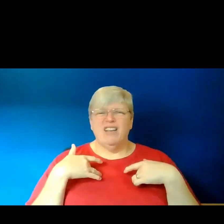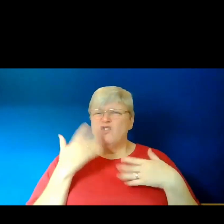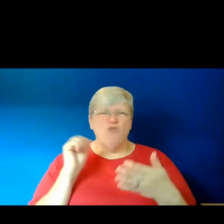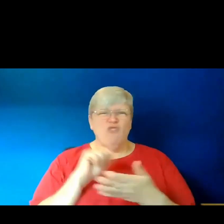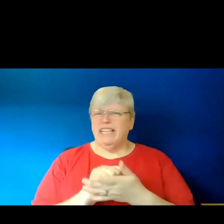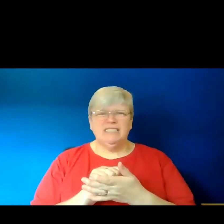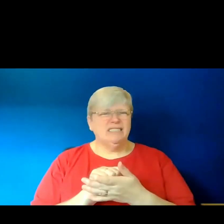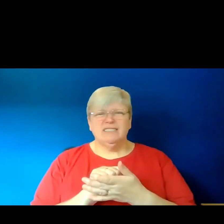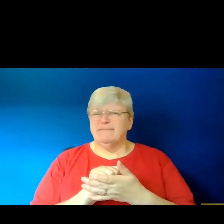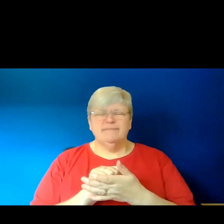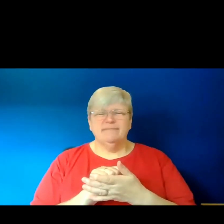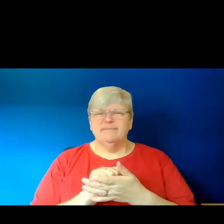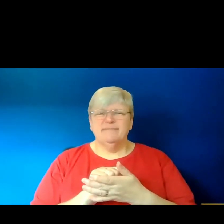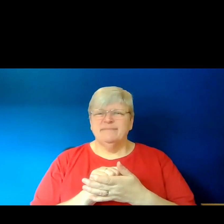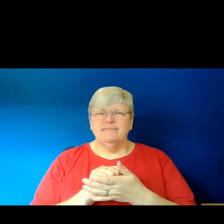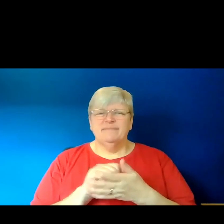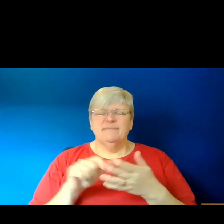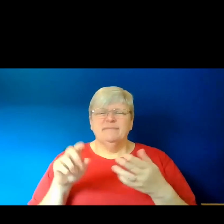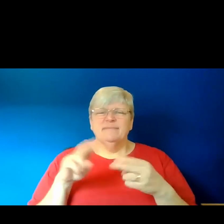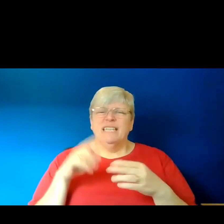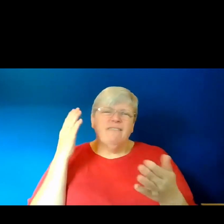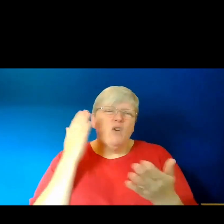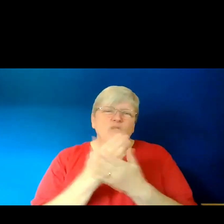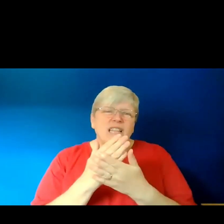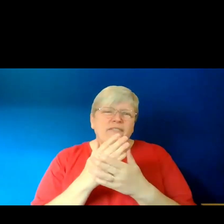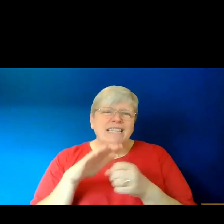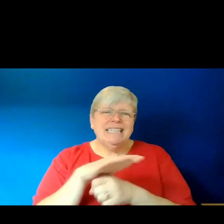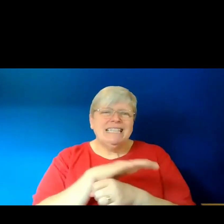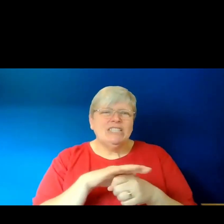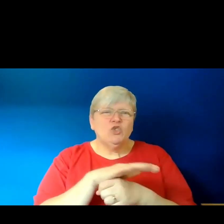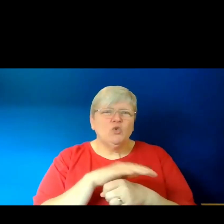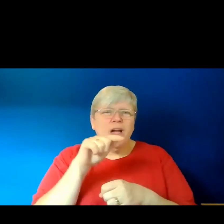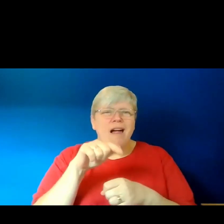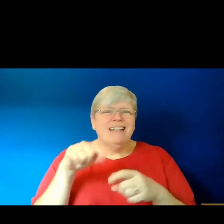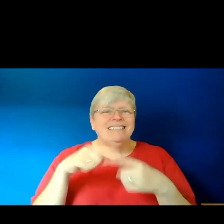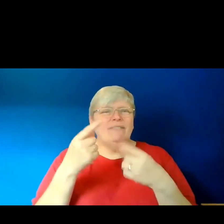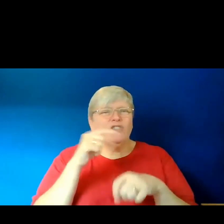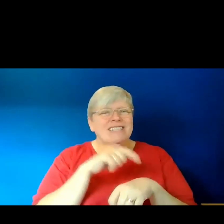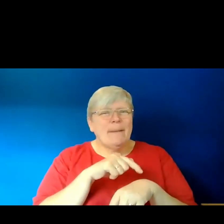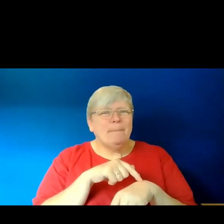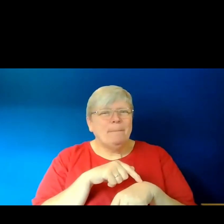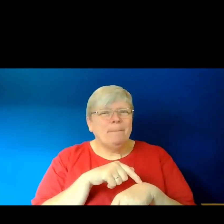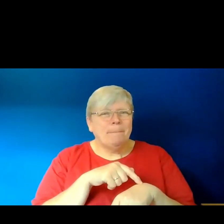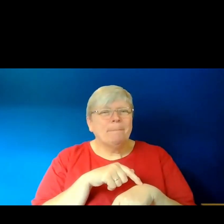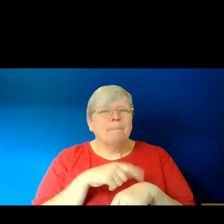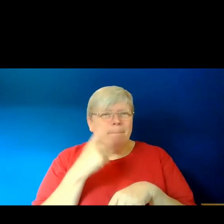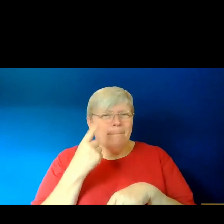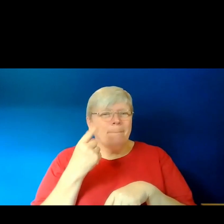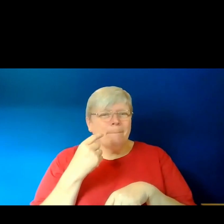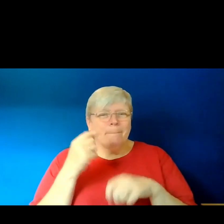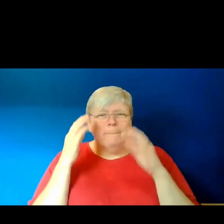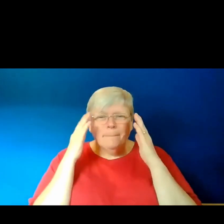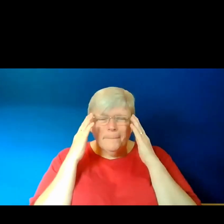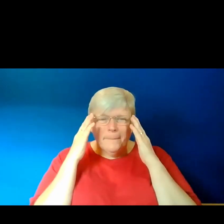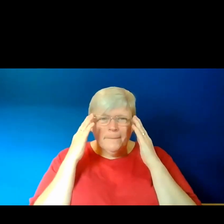unless I was deliberately situating her in a different era or setting. So